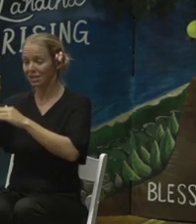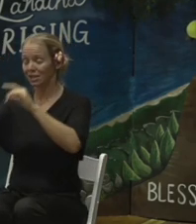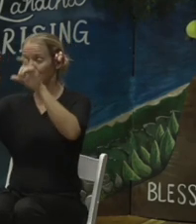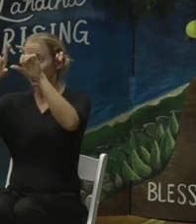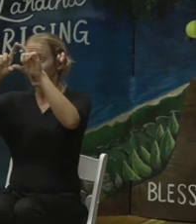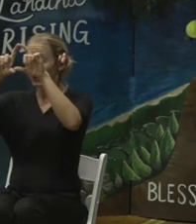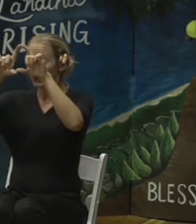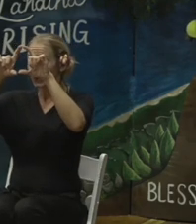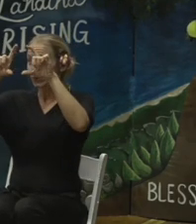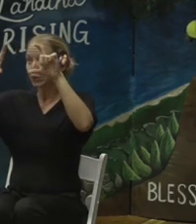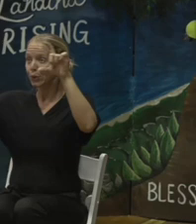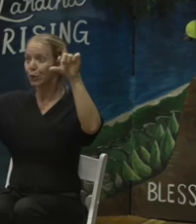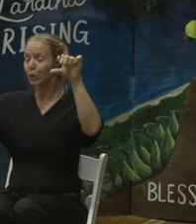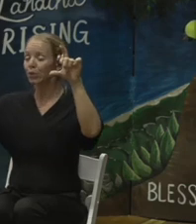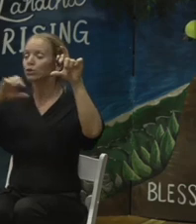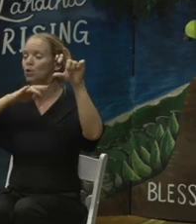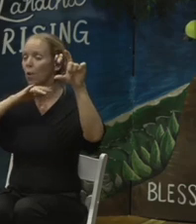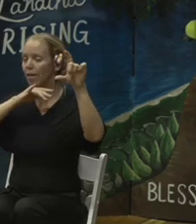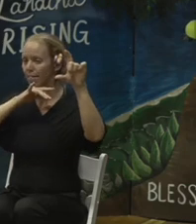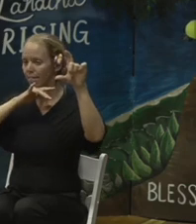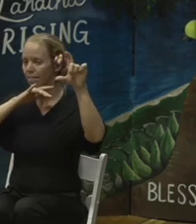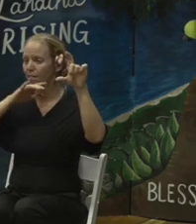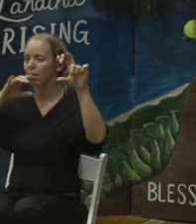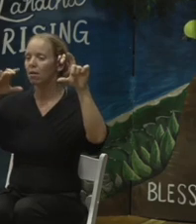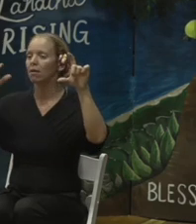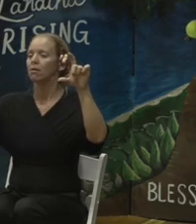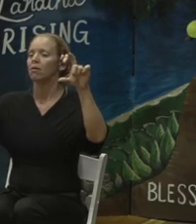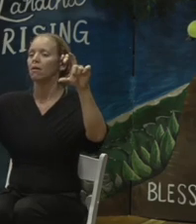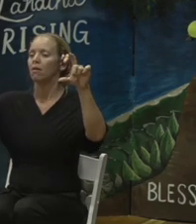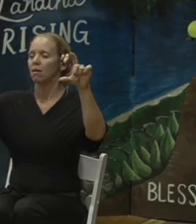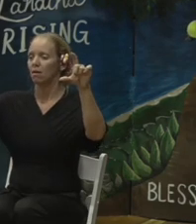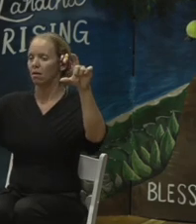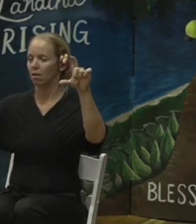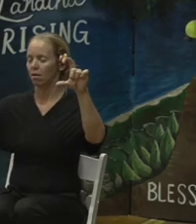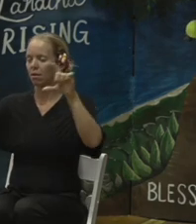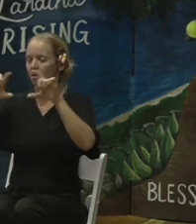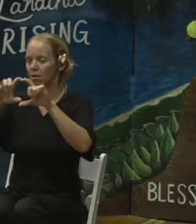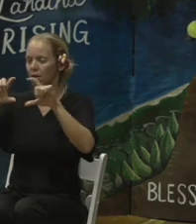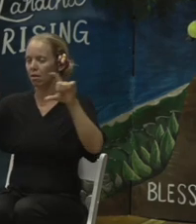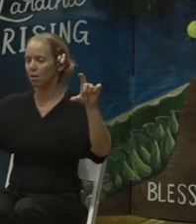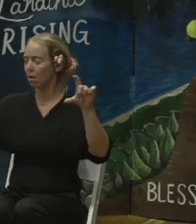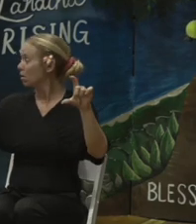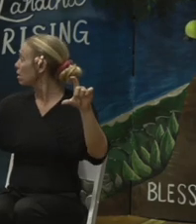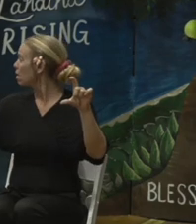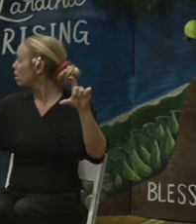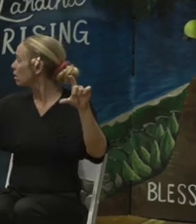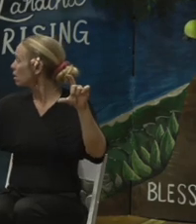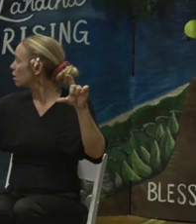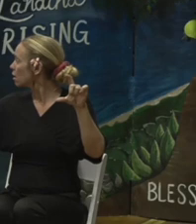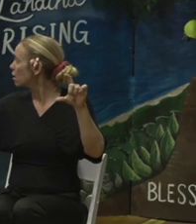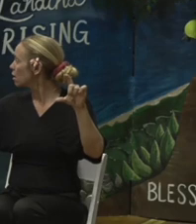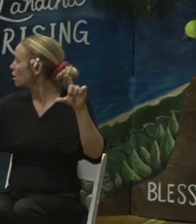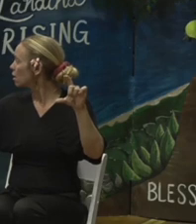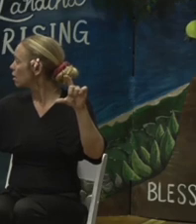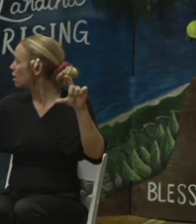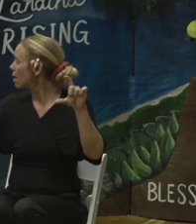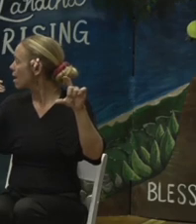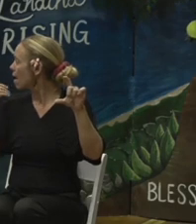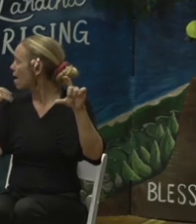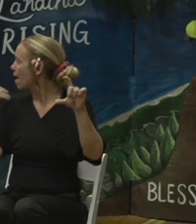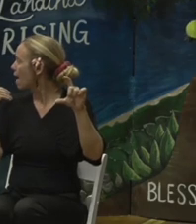encapsulated in 16-ounce geotextile fabric. The geotextile fabric prevents